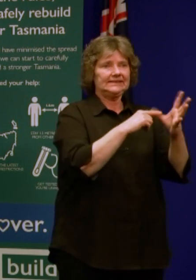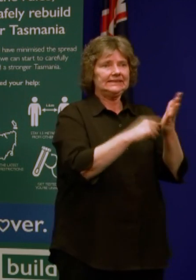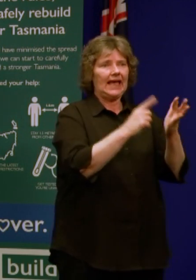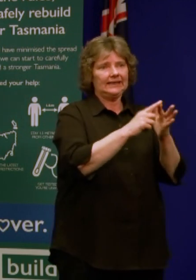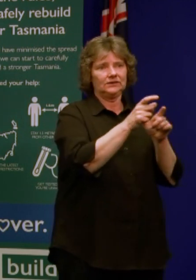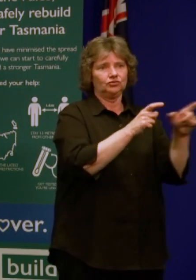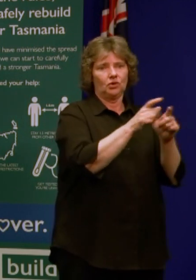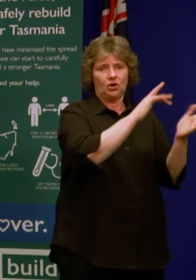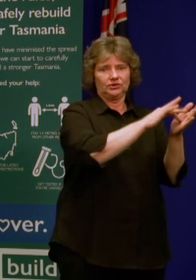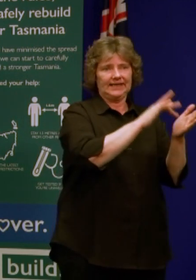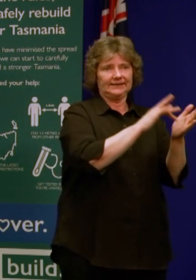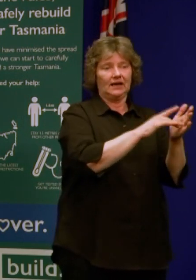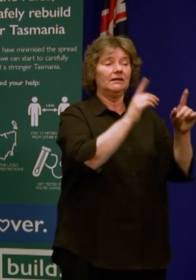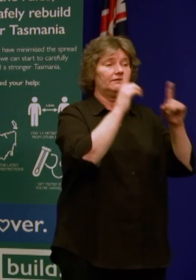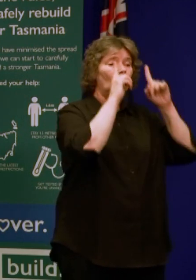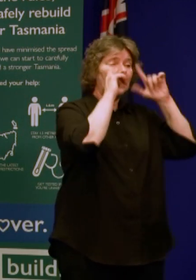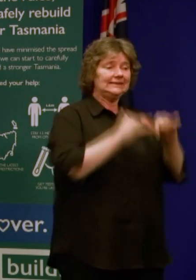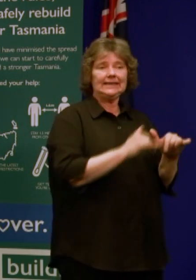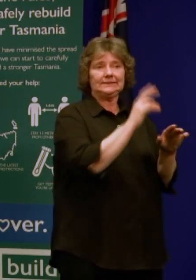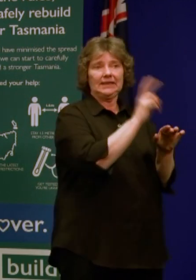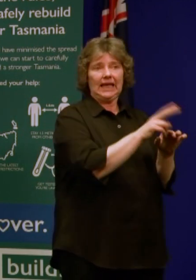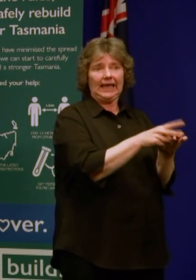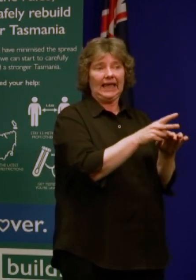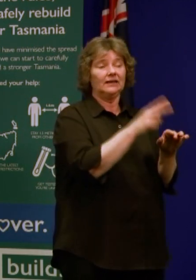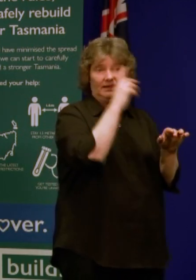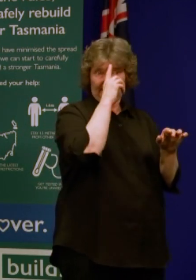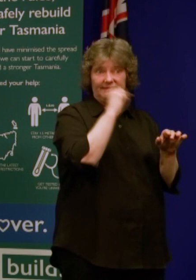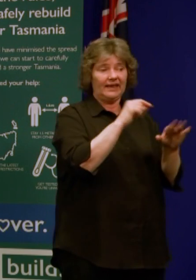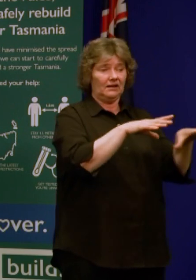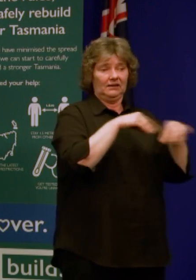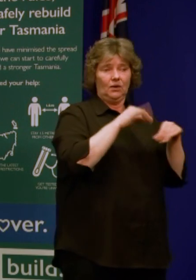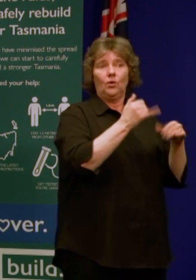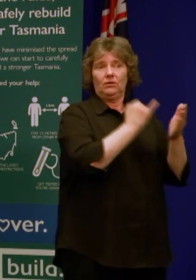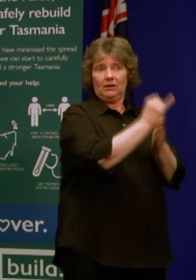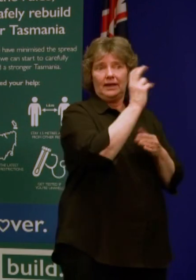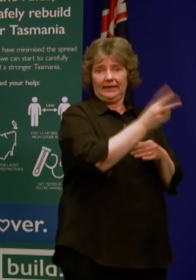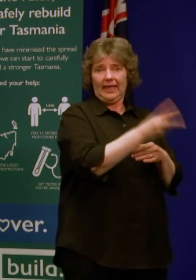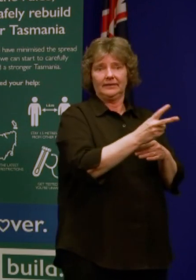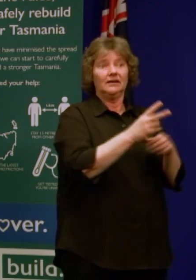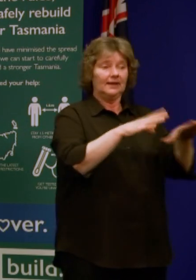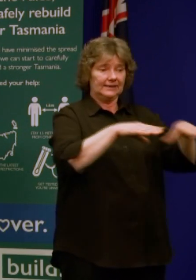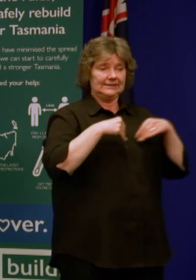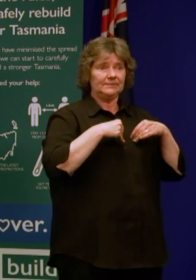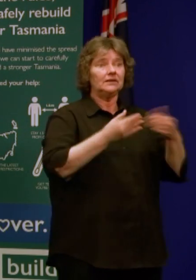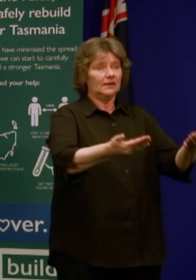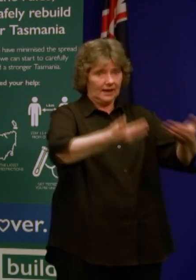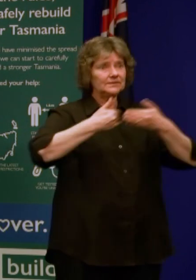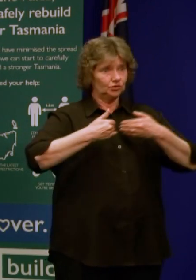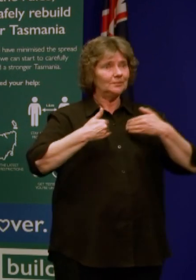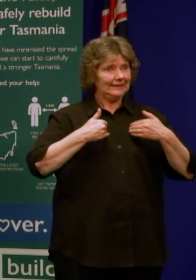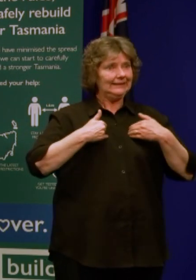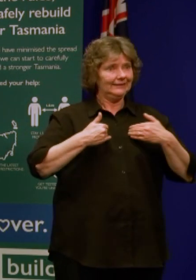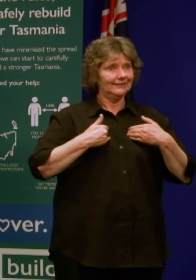And then again, it can be rejected or accepted of that process. Then those who are being accepted, it actually comes to me personally, or